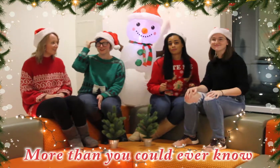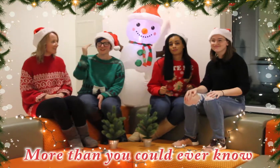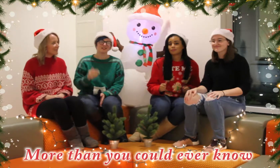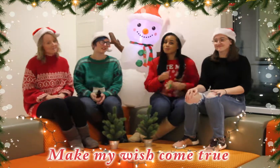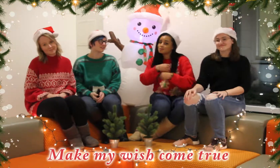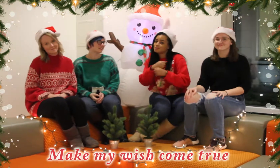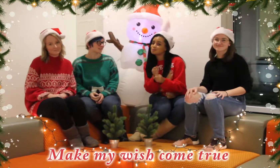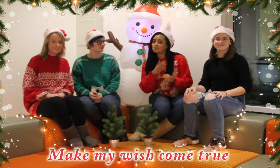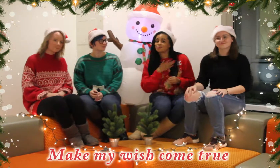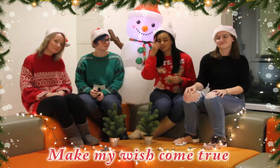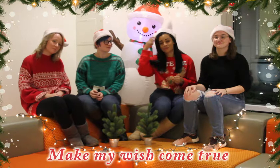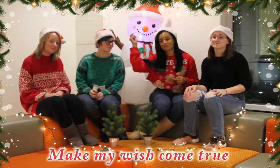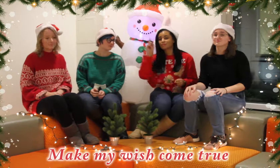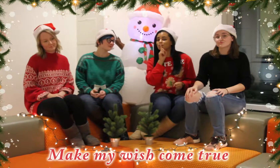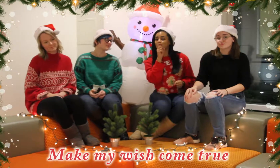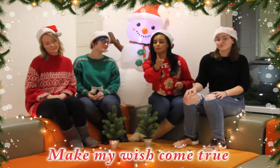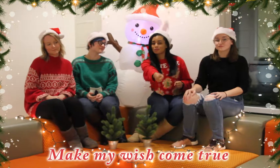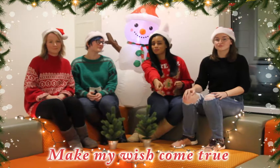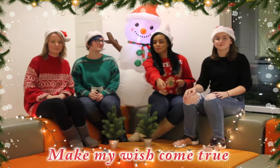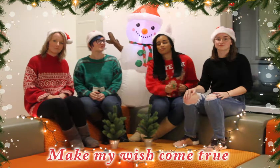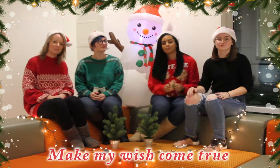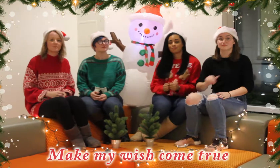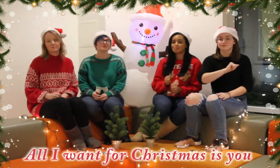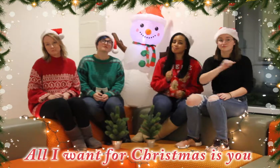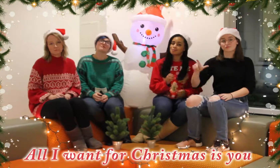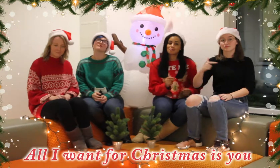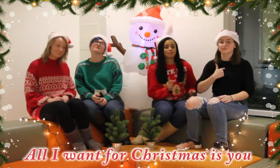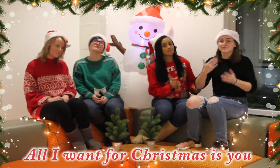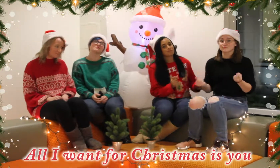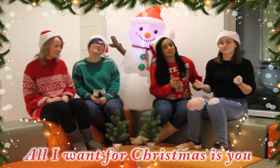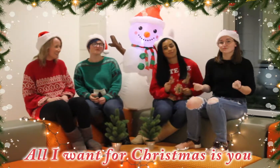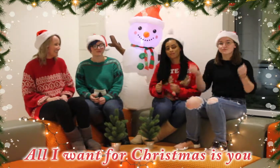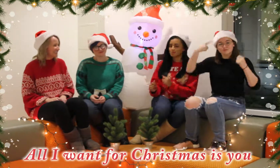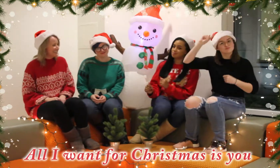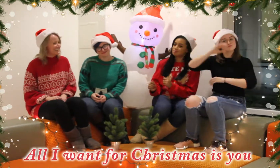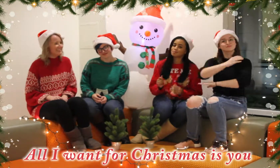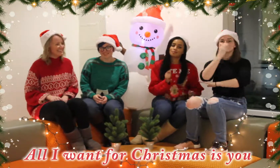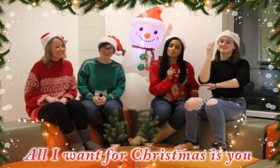know Make my wish come true Oh, baby All I want for Christmas